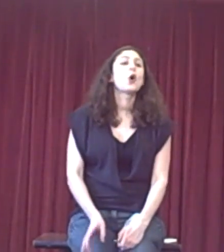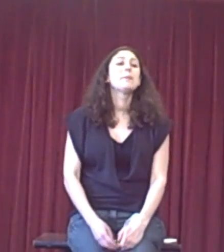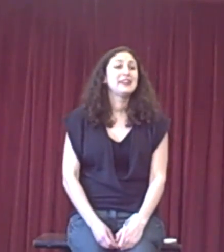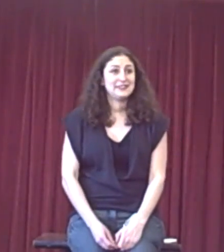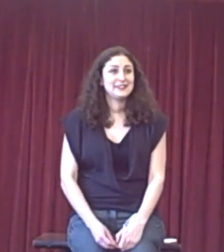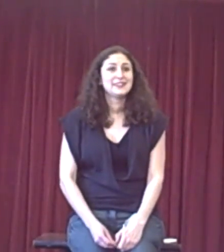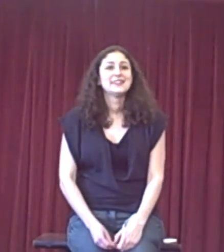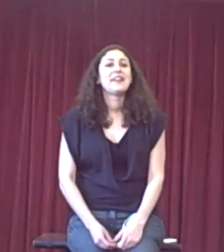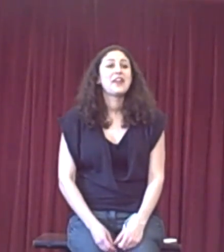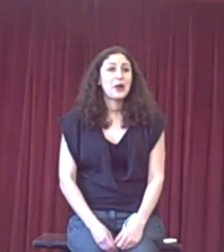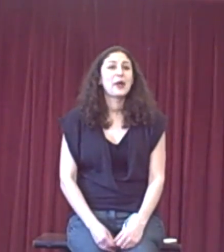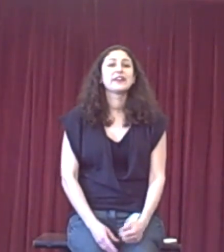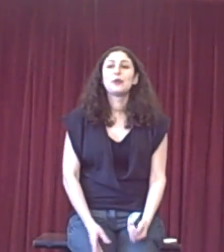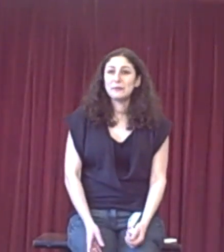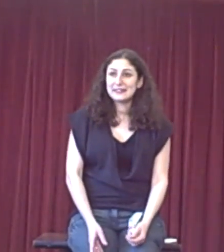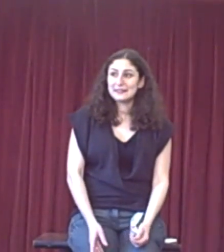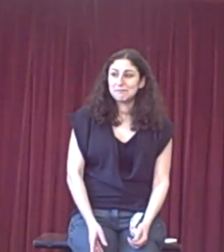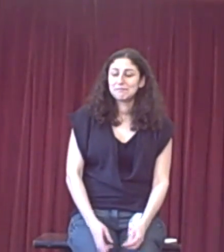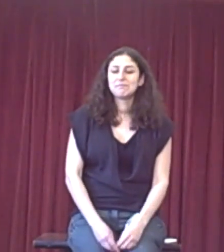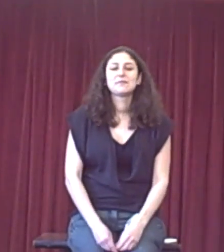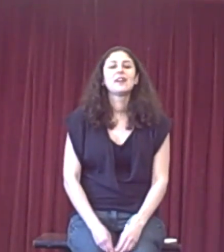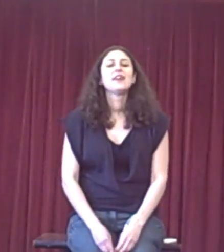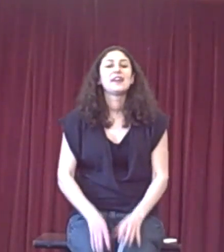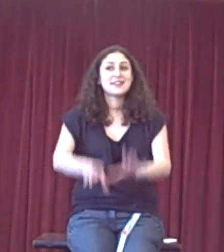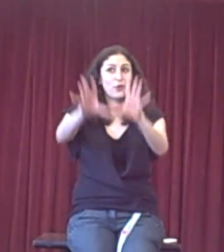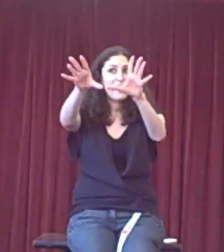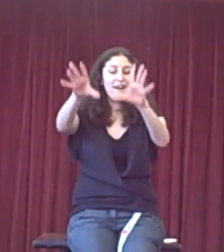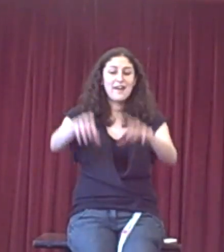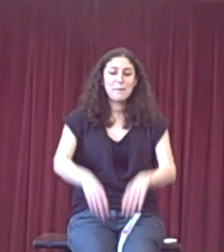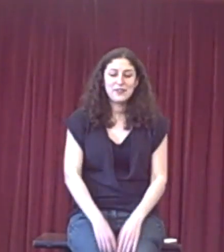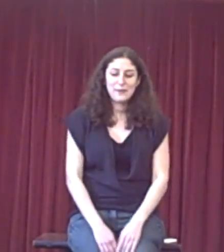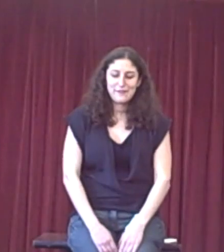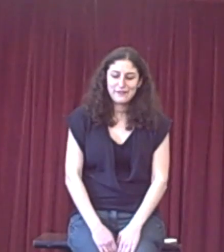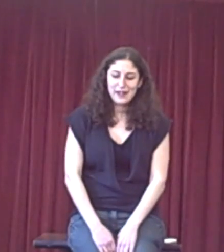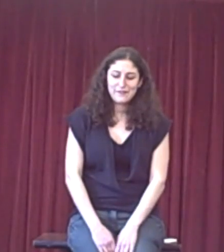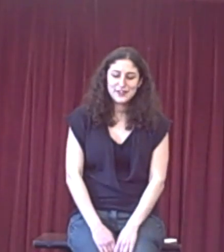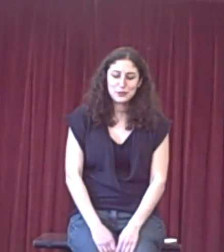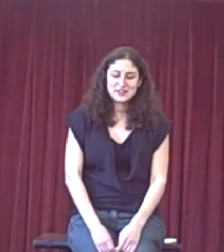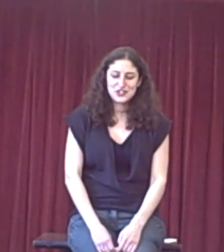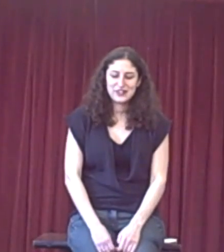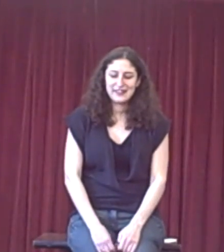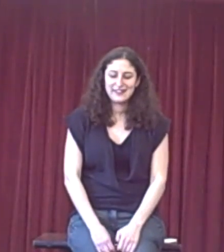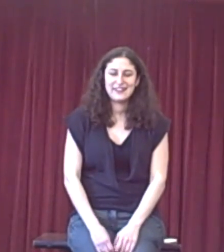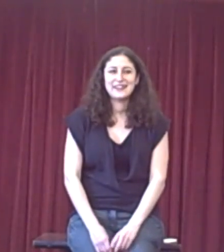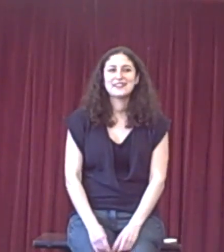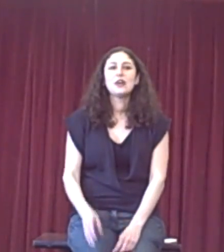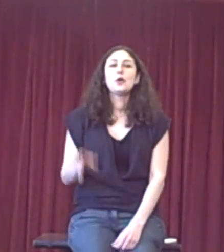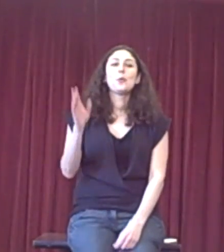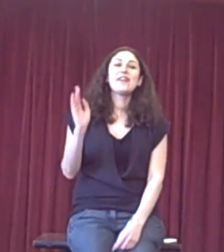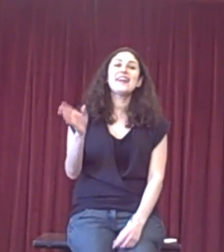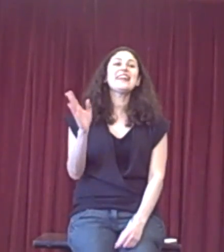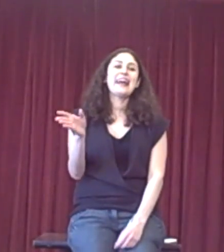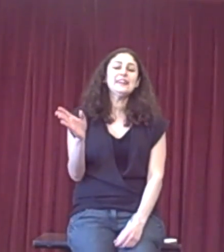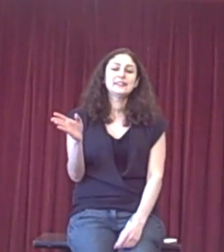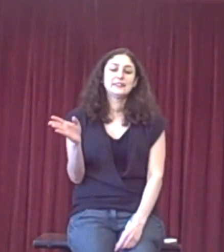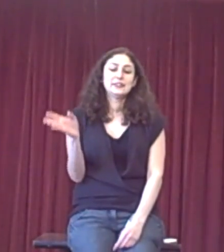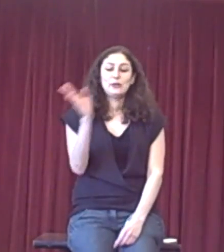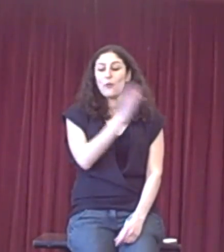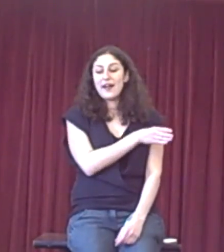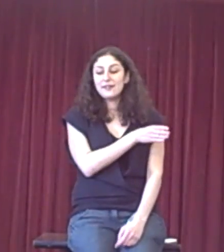communist. And they don't like communism. It's quite high up in the debate, first opposition, I think. We then get, well,